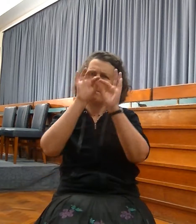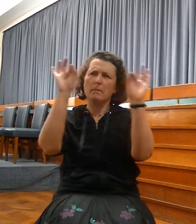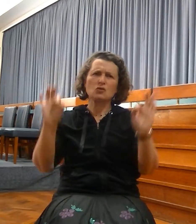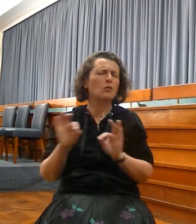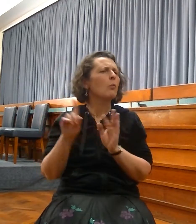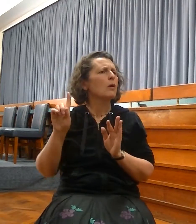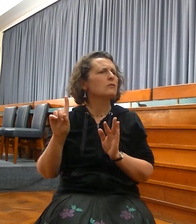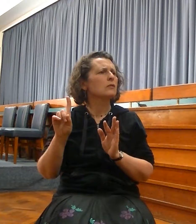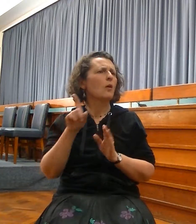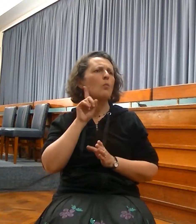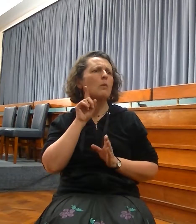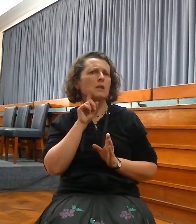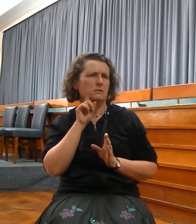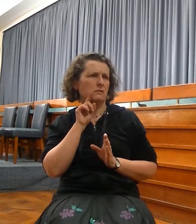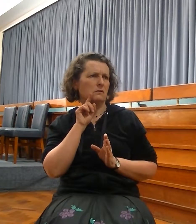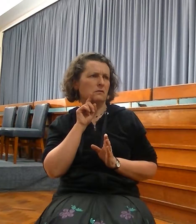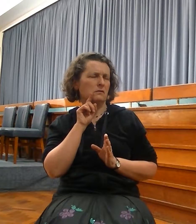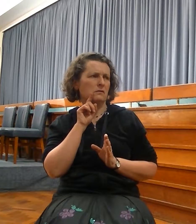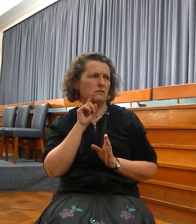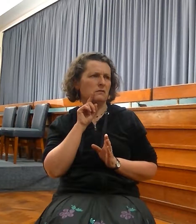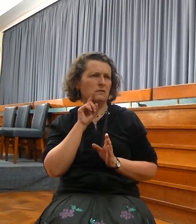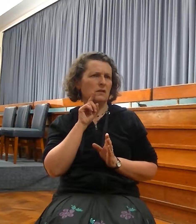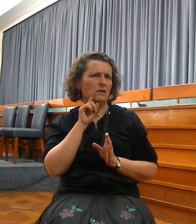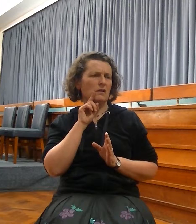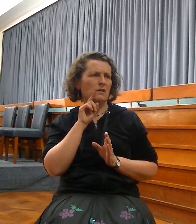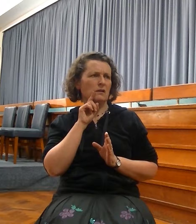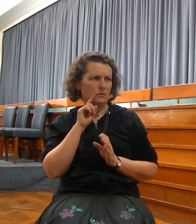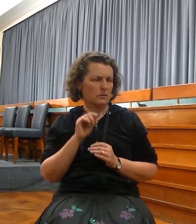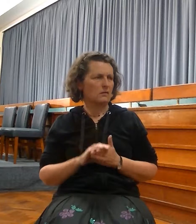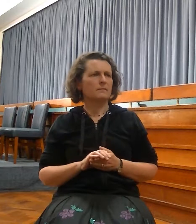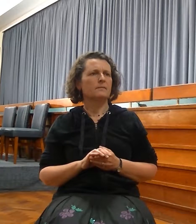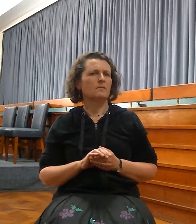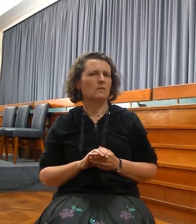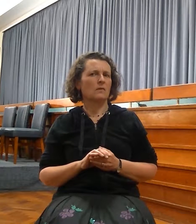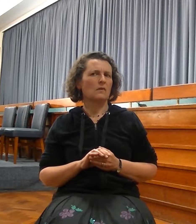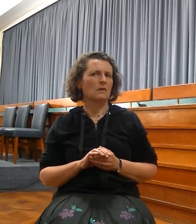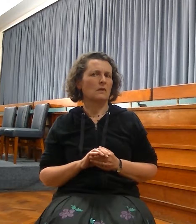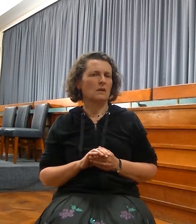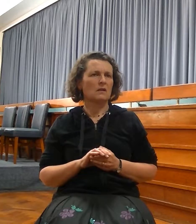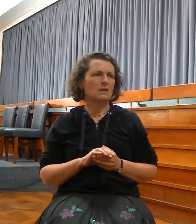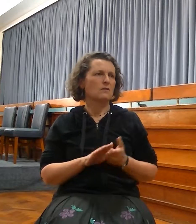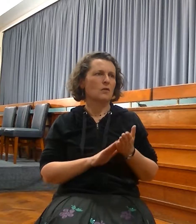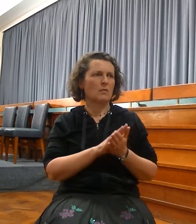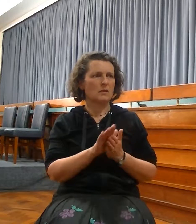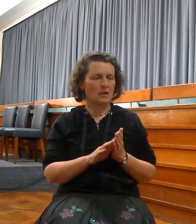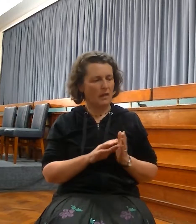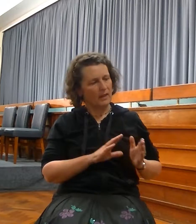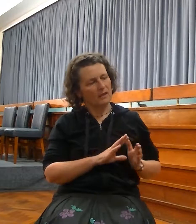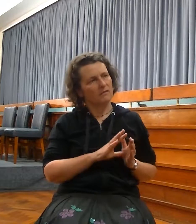from the succession of David. Or the idea of the virgin birth. From a single woman comes